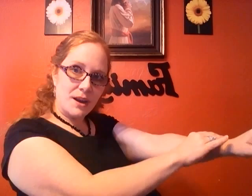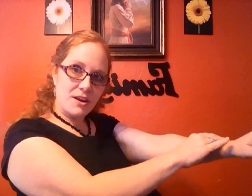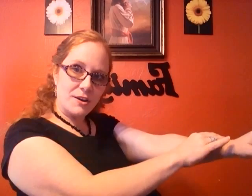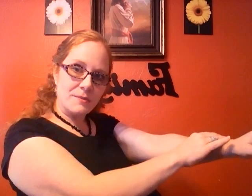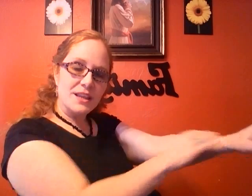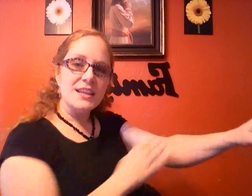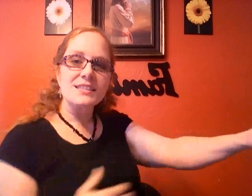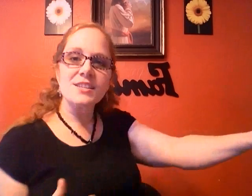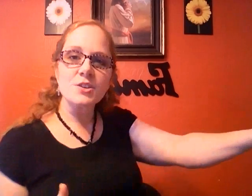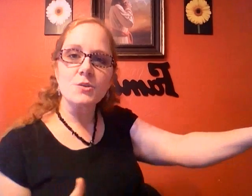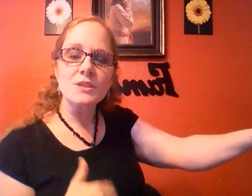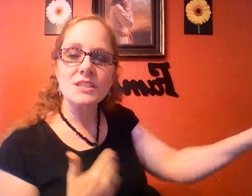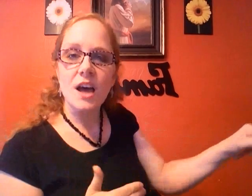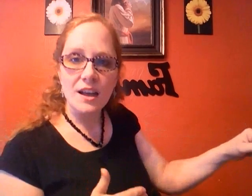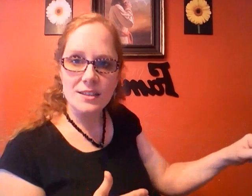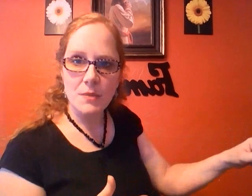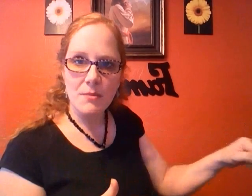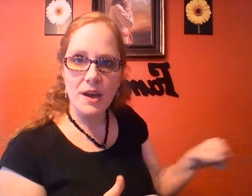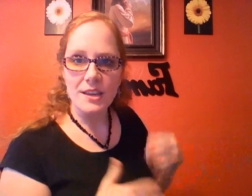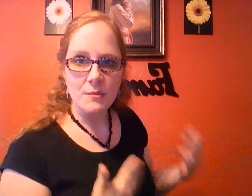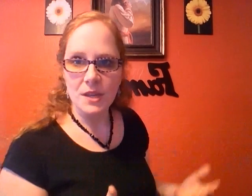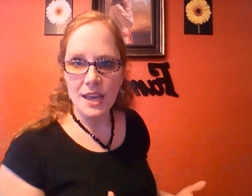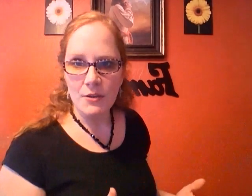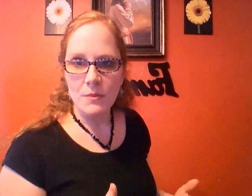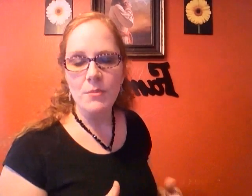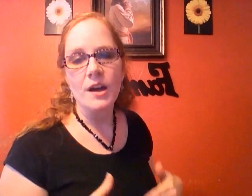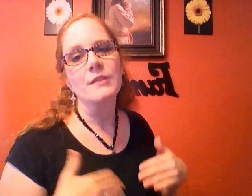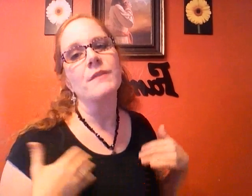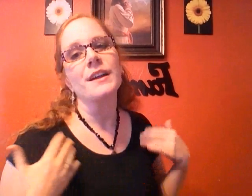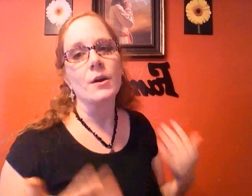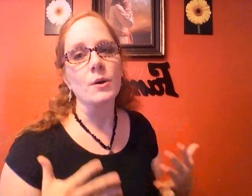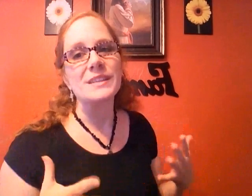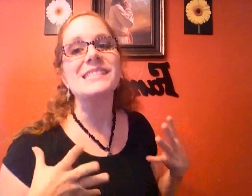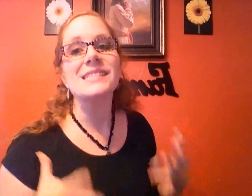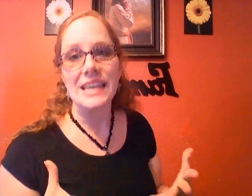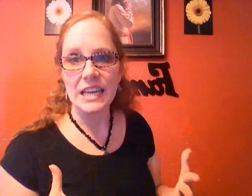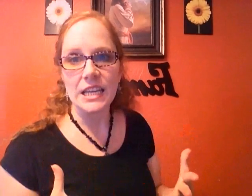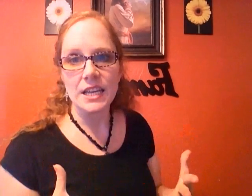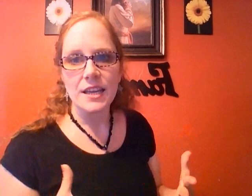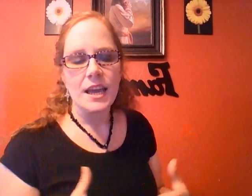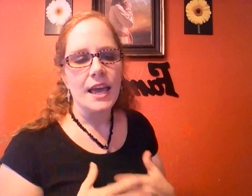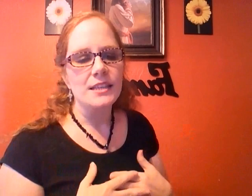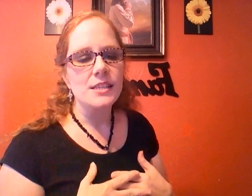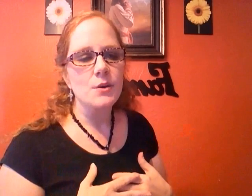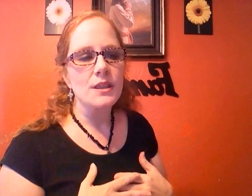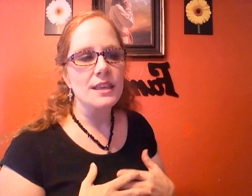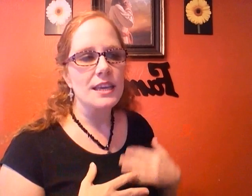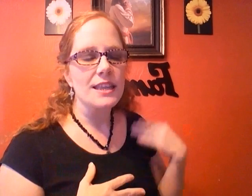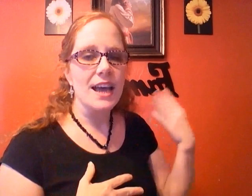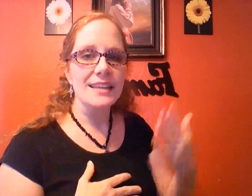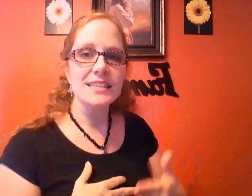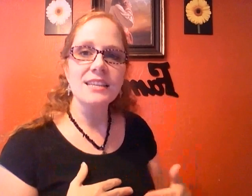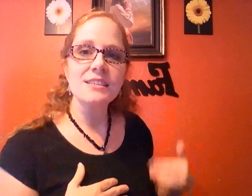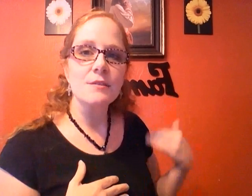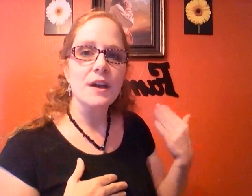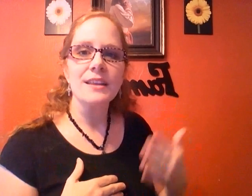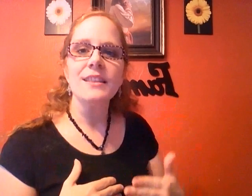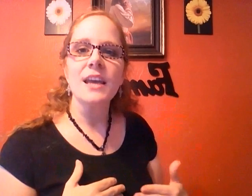my arm to talk to my body communicate with my body find out what was sick and so the the idea is to find the